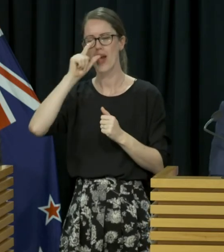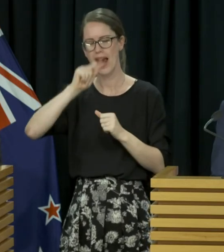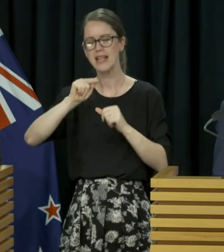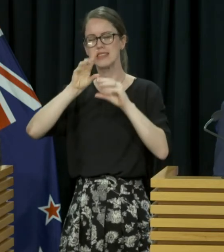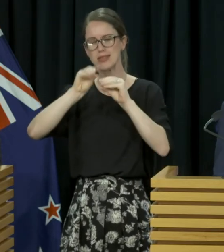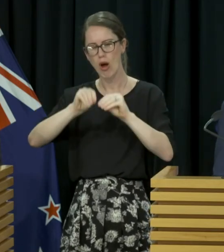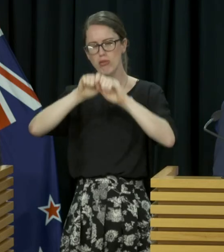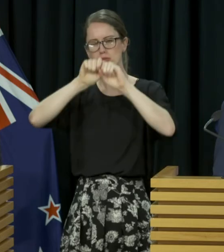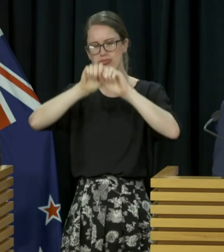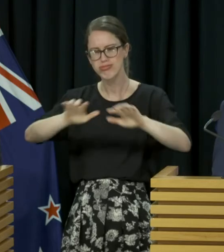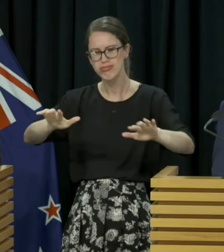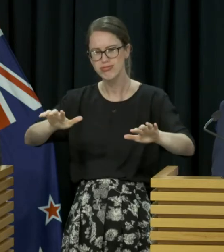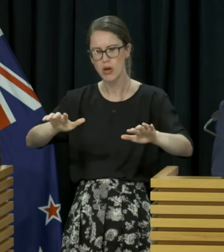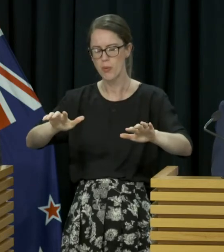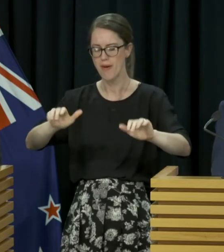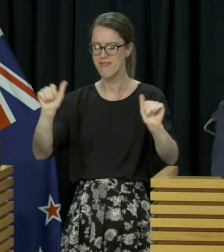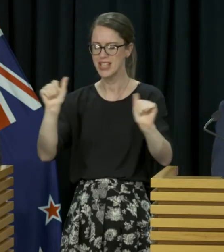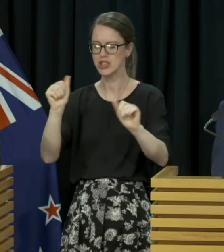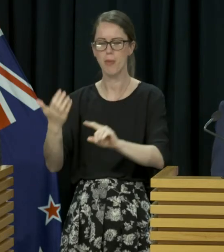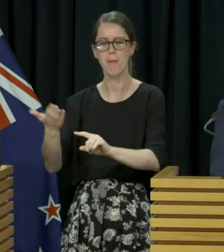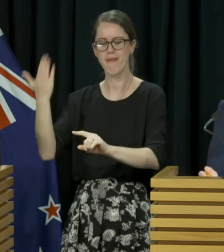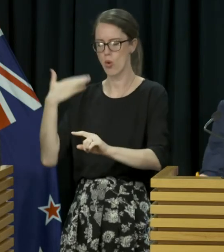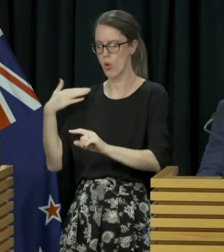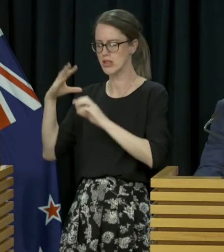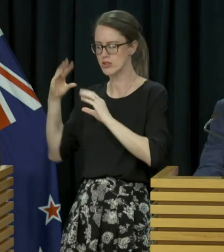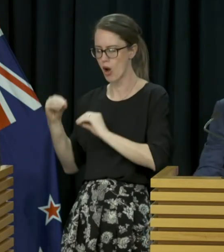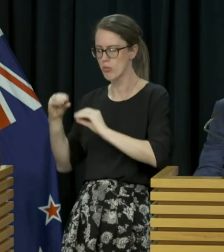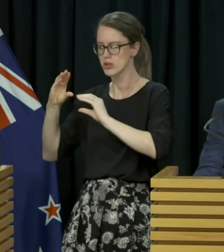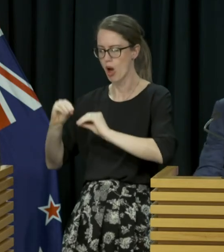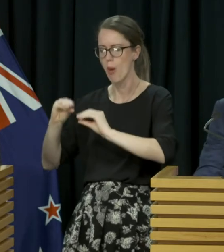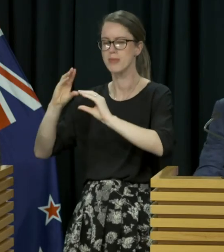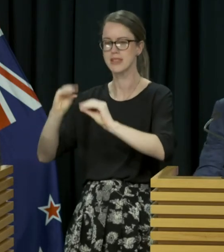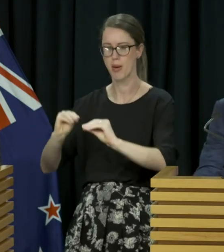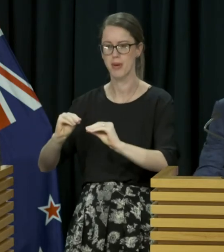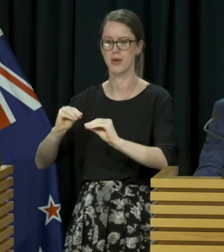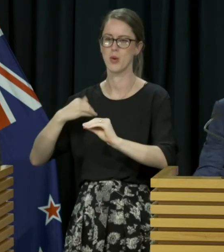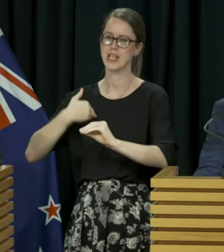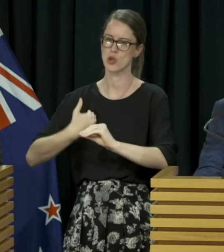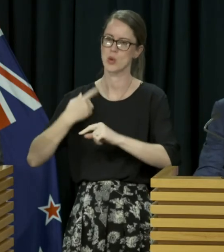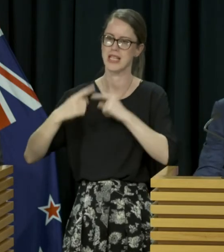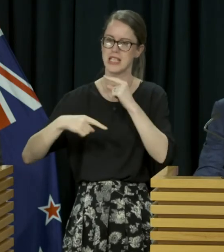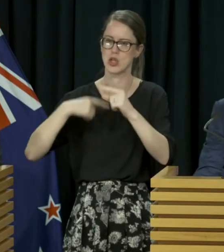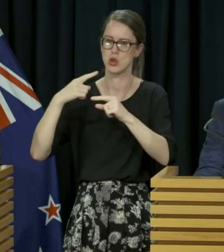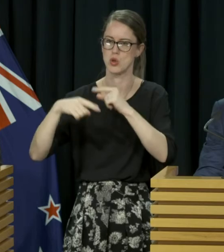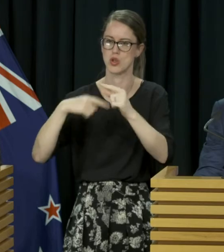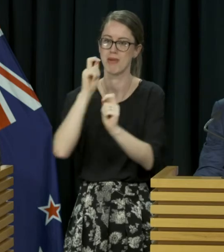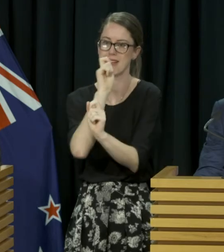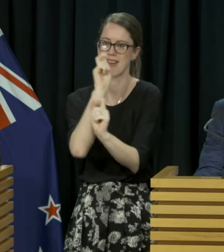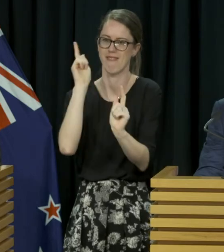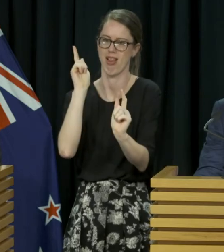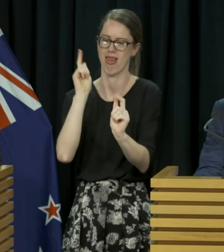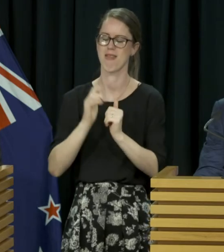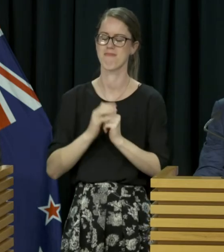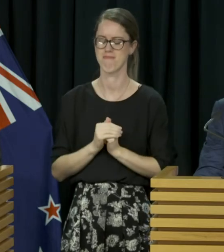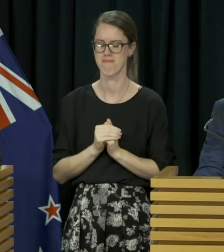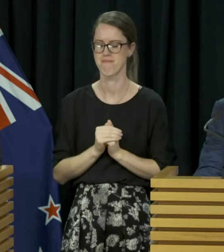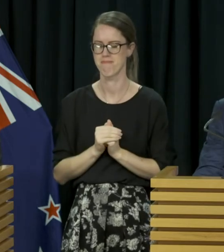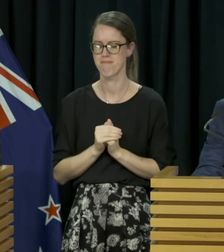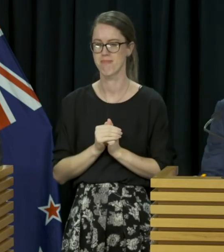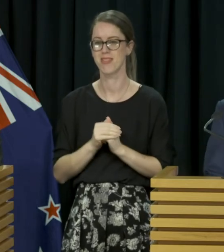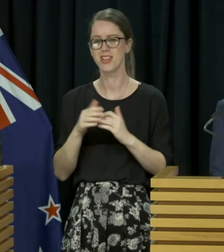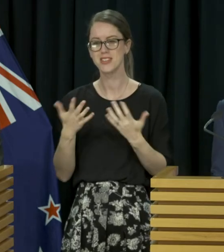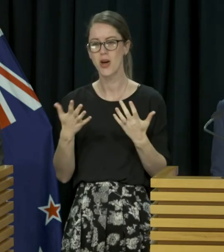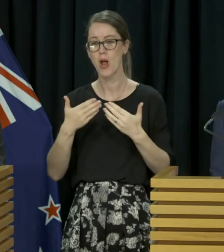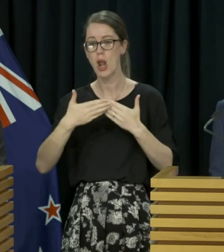-19 in New Zealand. We've done it many, many times, but we all continue to need to play our part. So